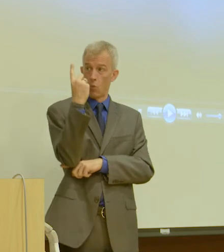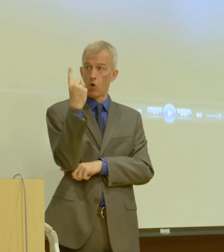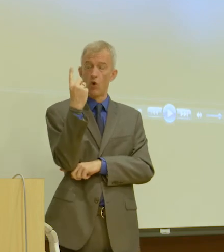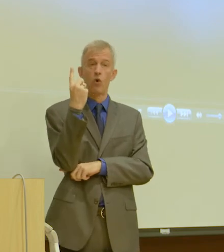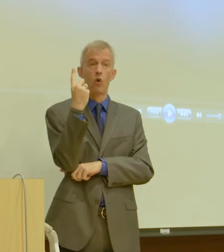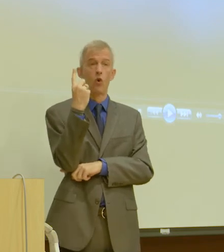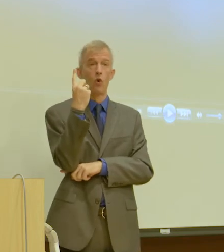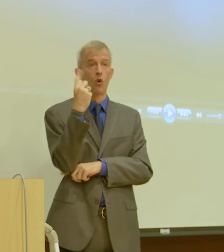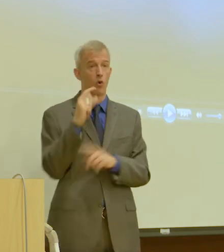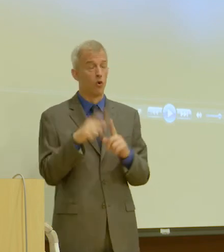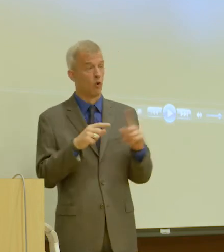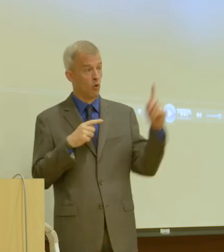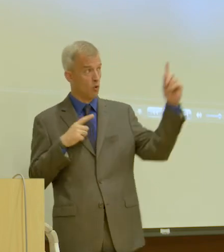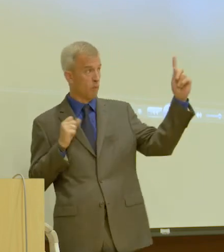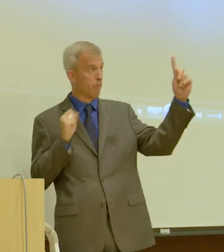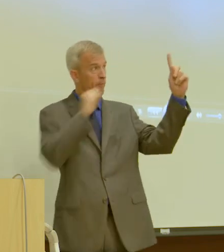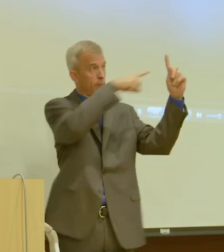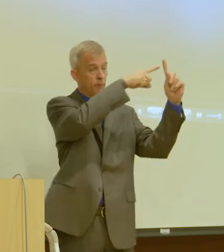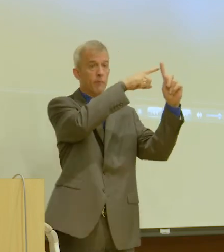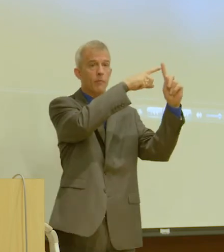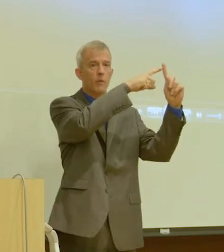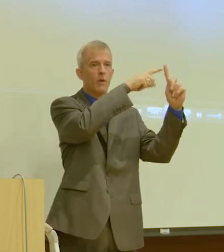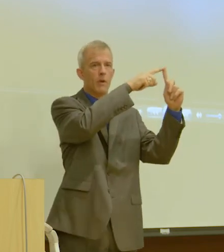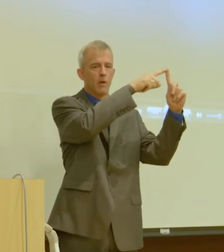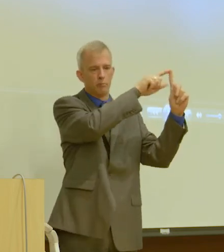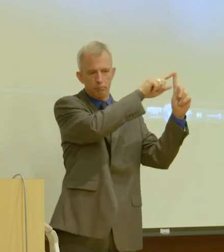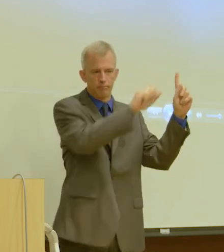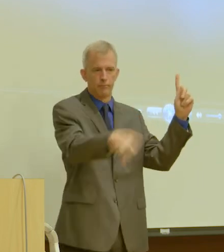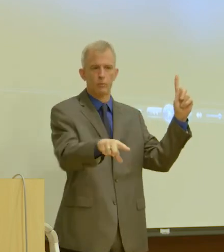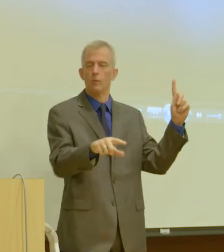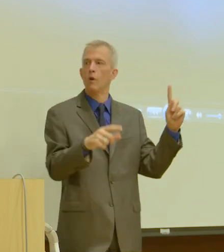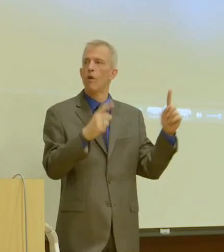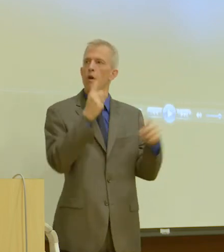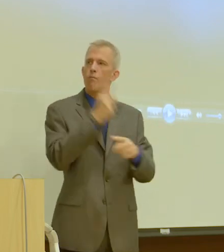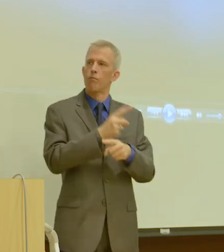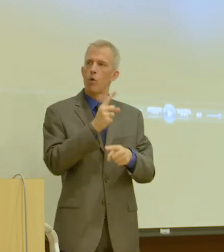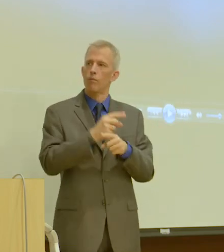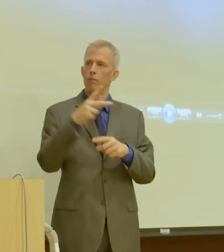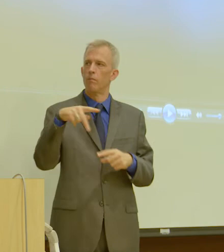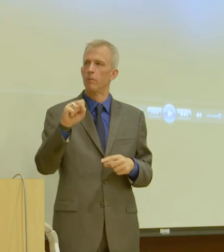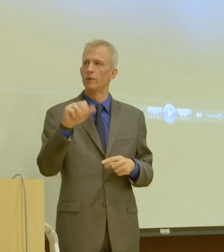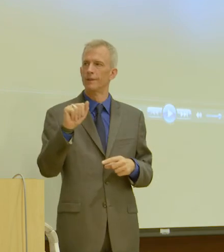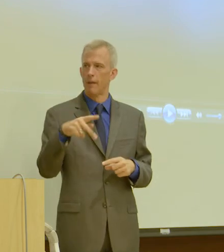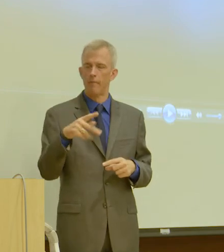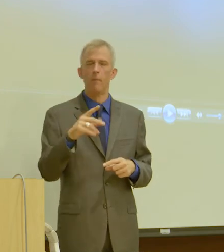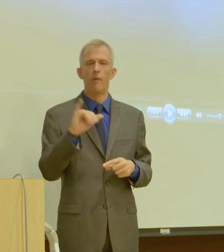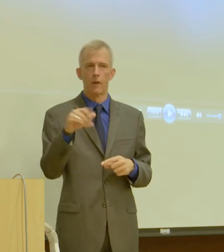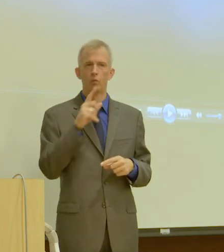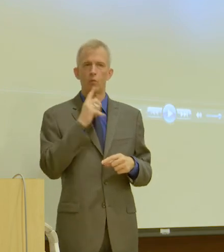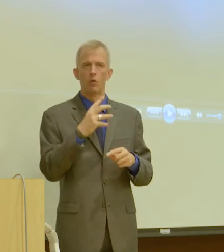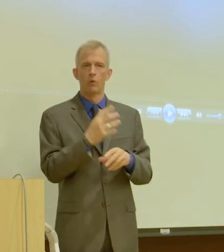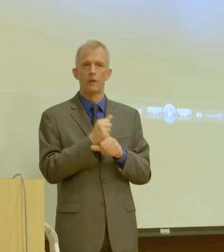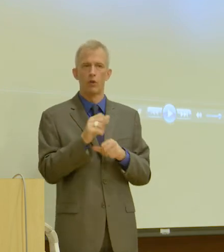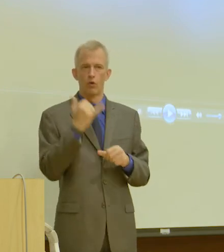go to the appropriate public safety answering point and that's the location where they're going to take your call.